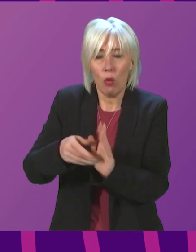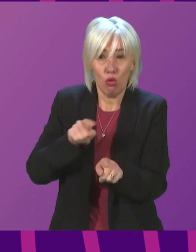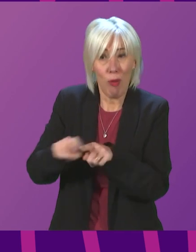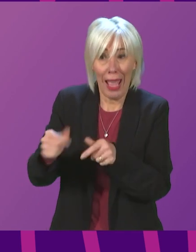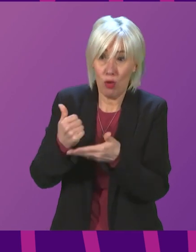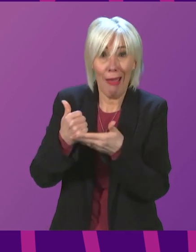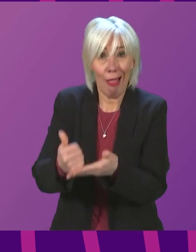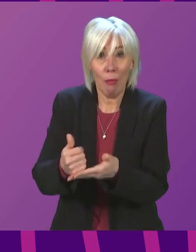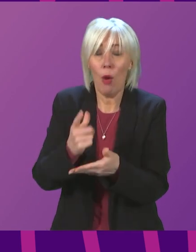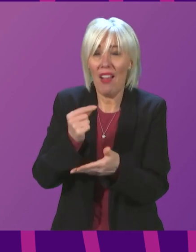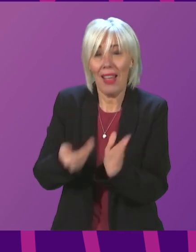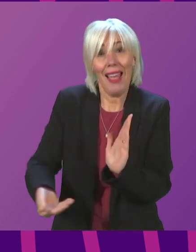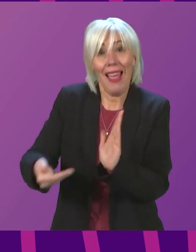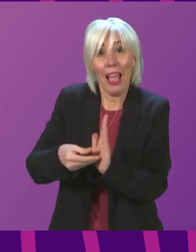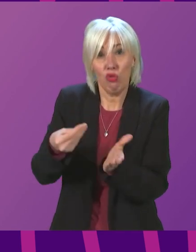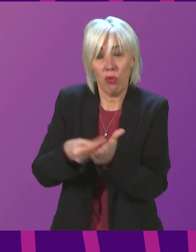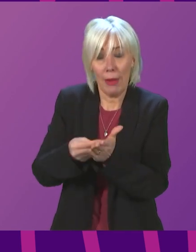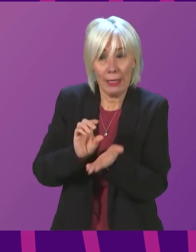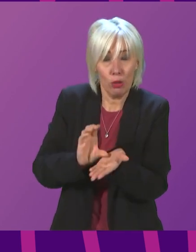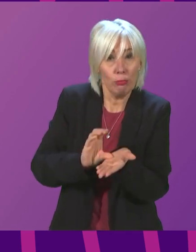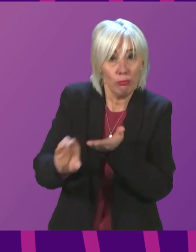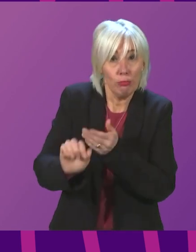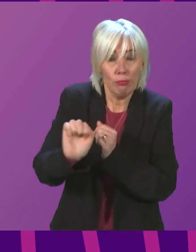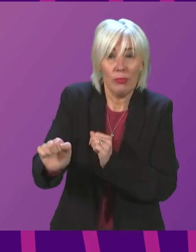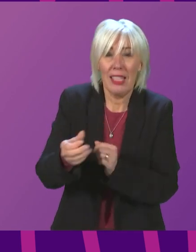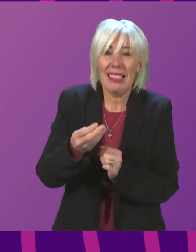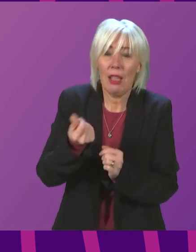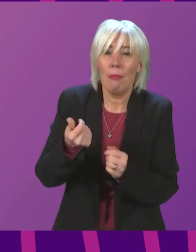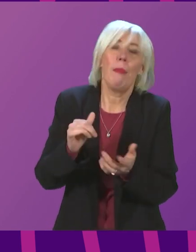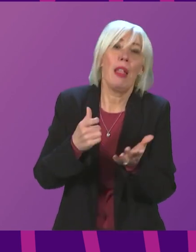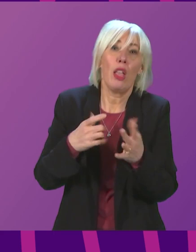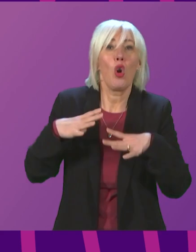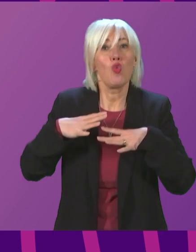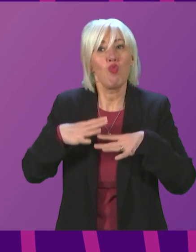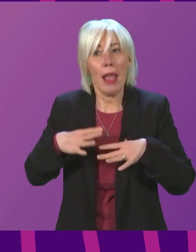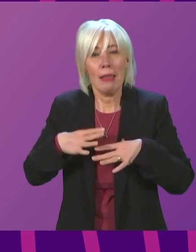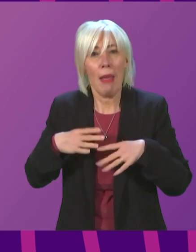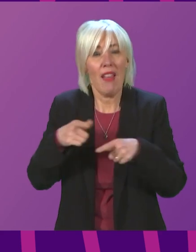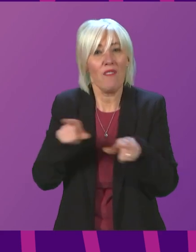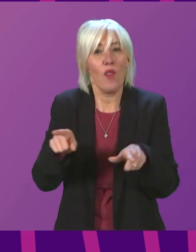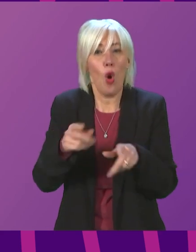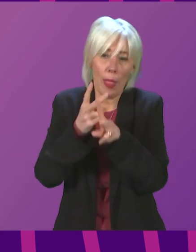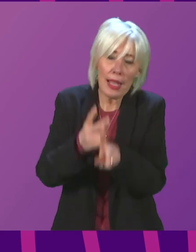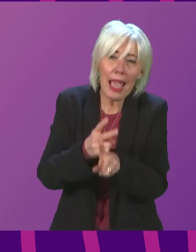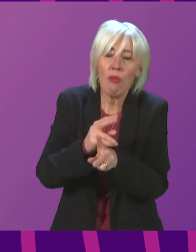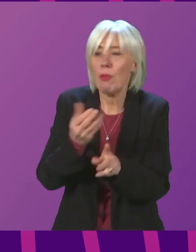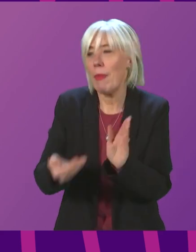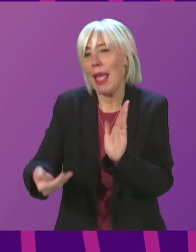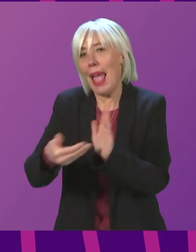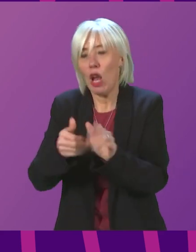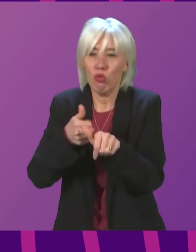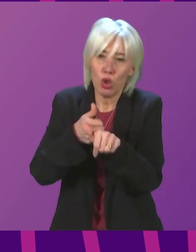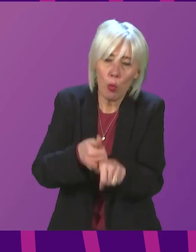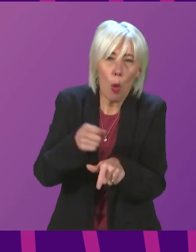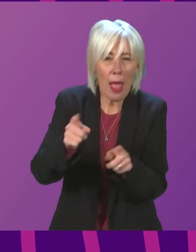help, and this additional money will help to provide some respite for carers and additional support in different ways to